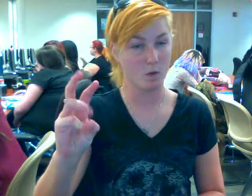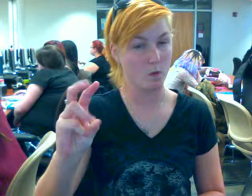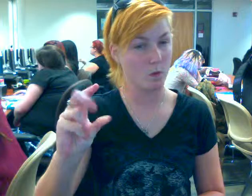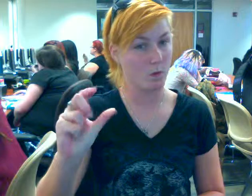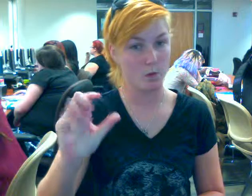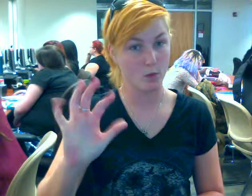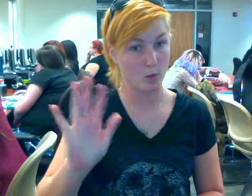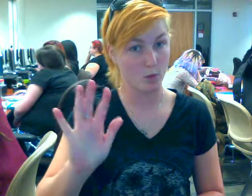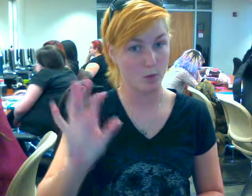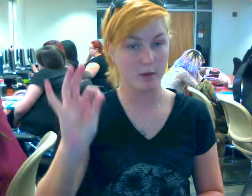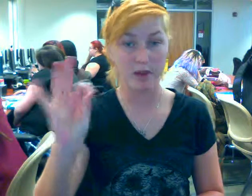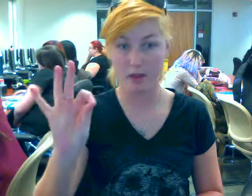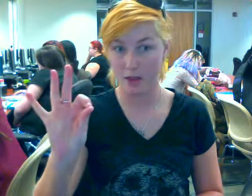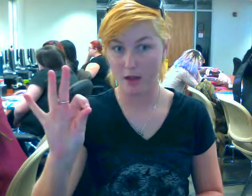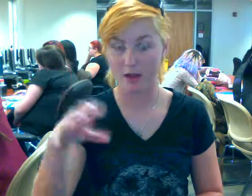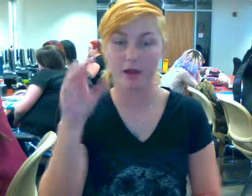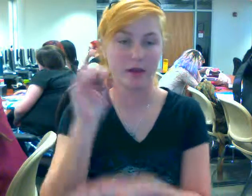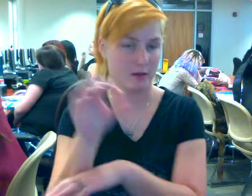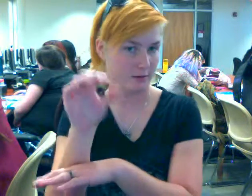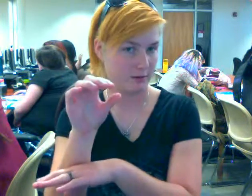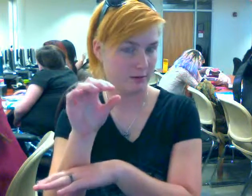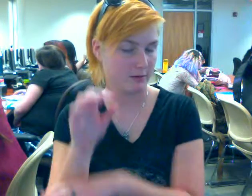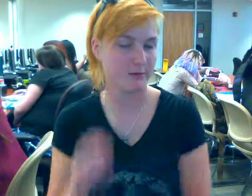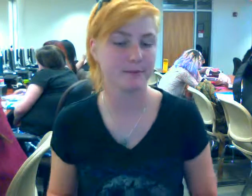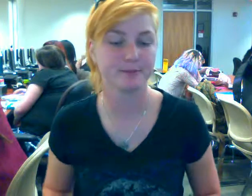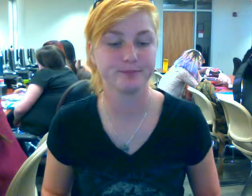Like, little spartasy? No. It's like, whatever.